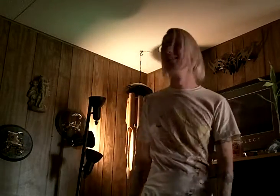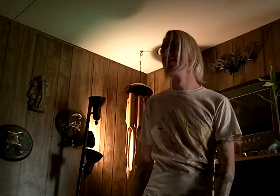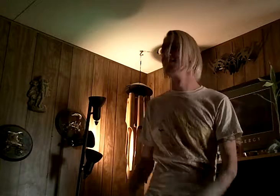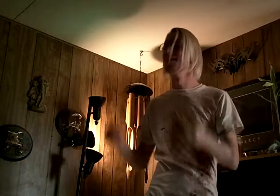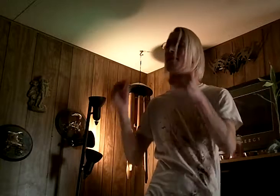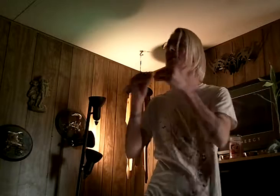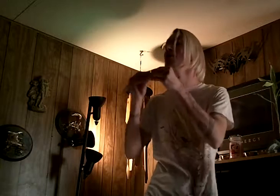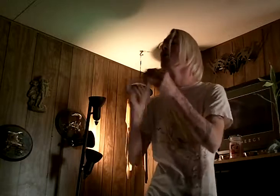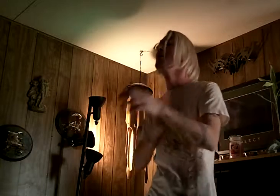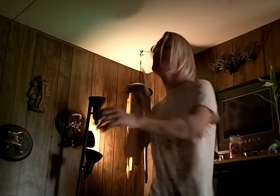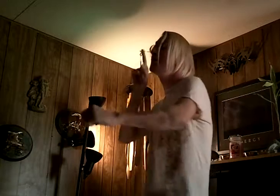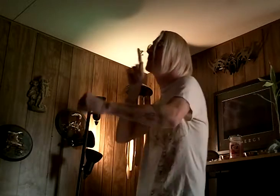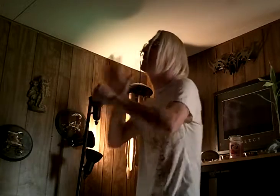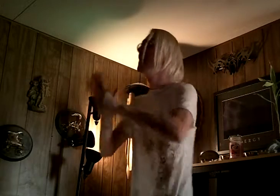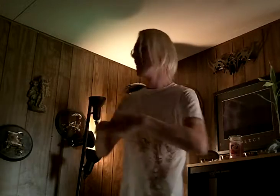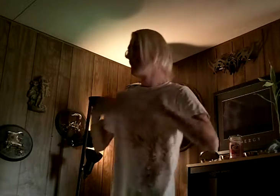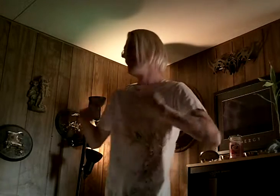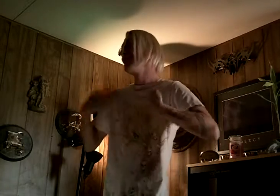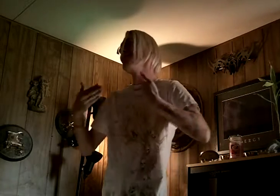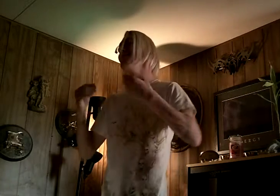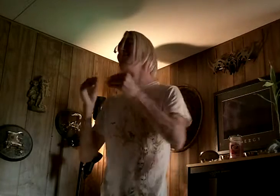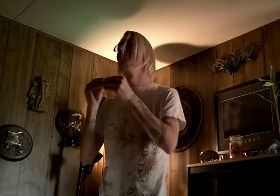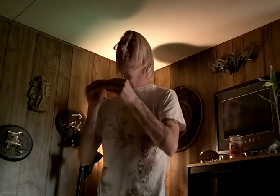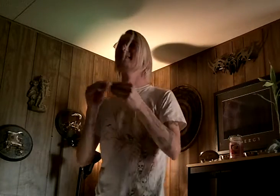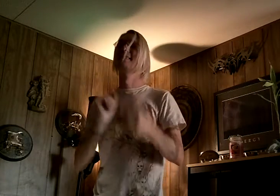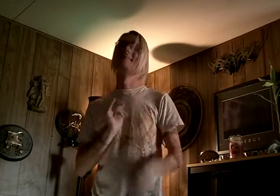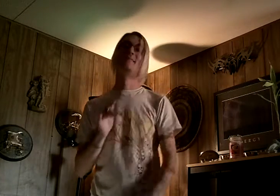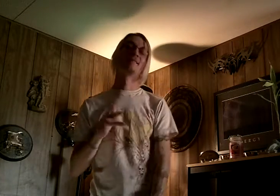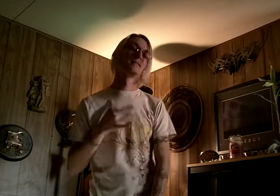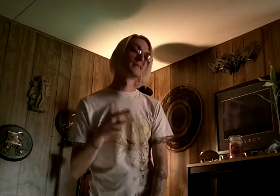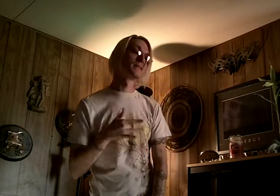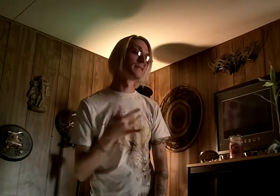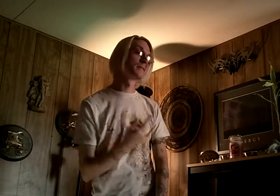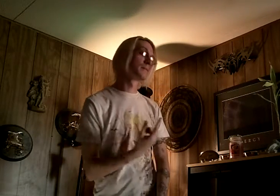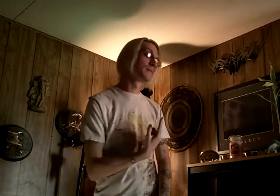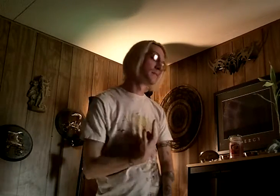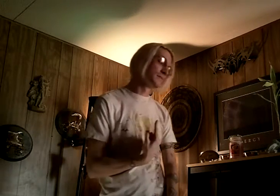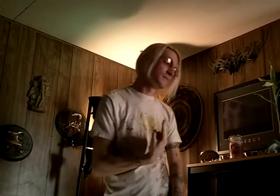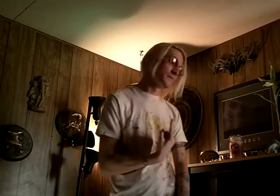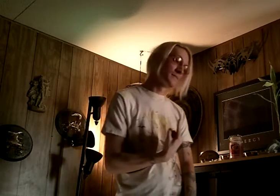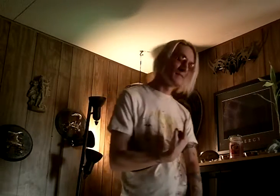The more I swear I'm happy The more that I'm feeling alone